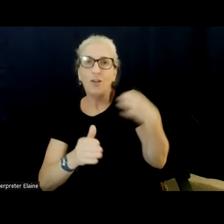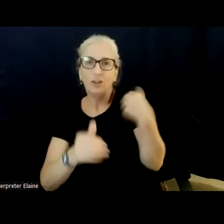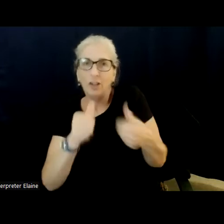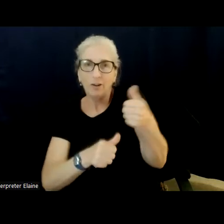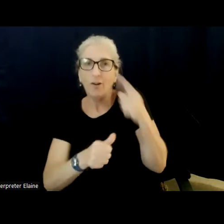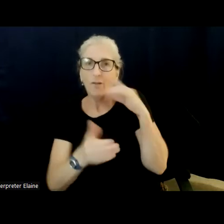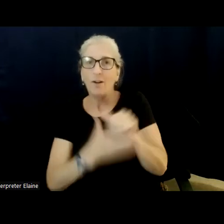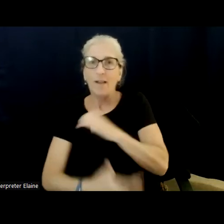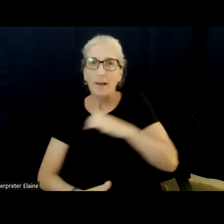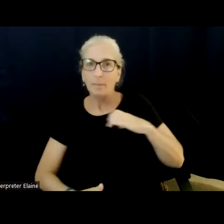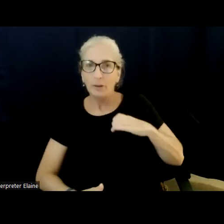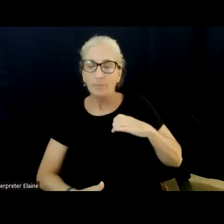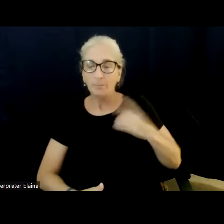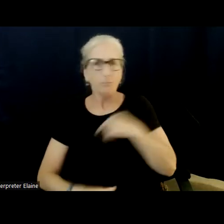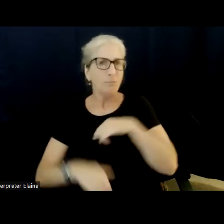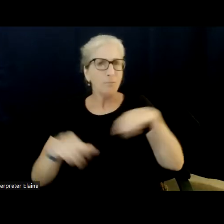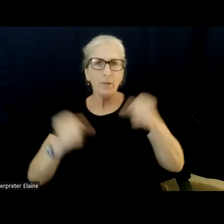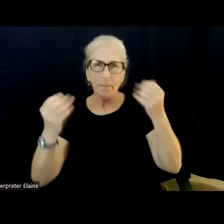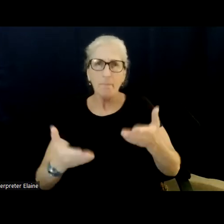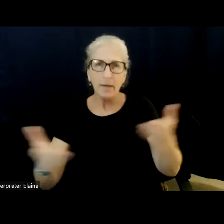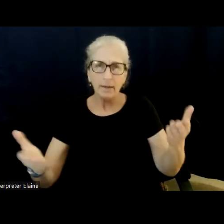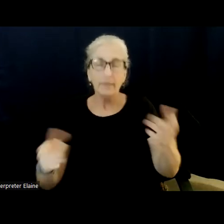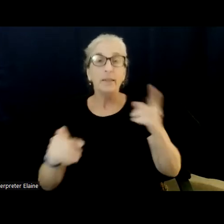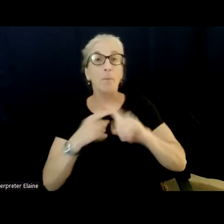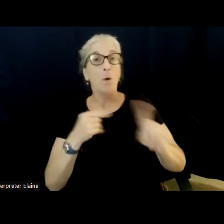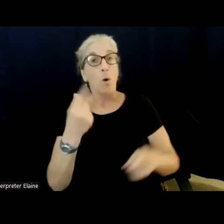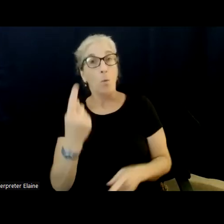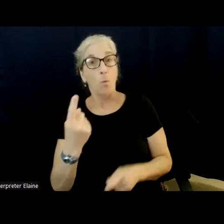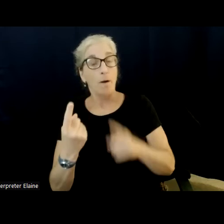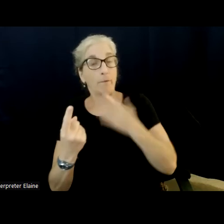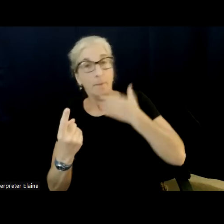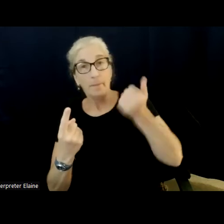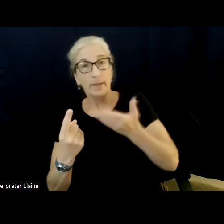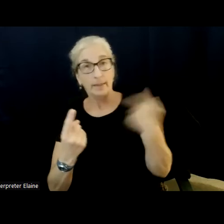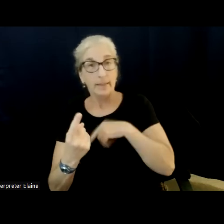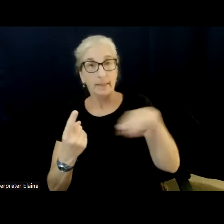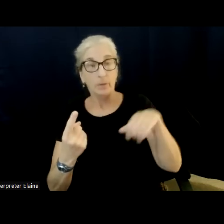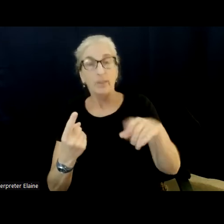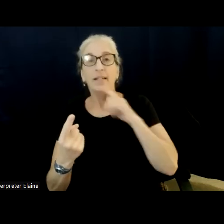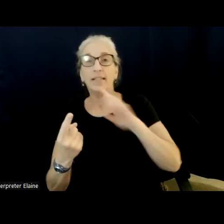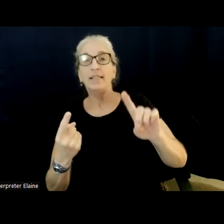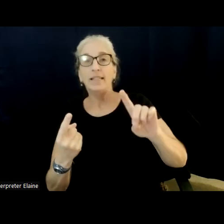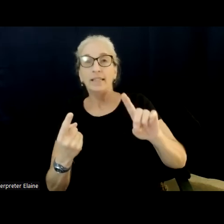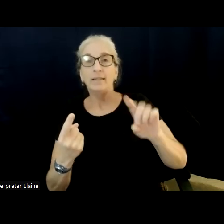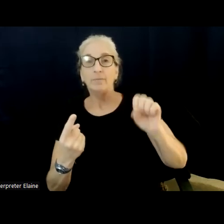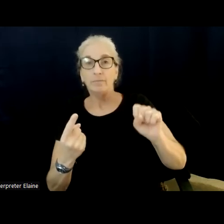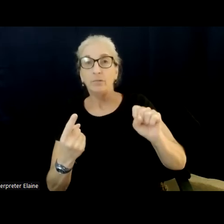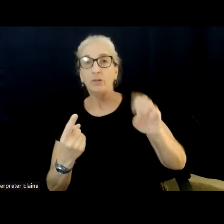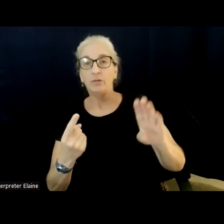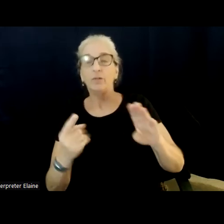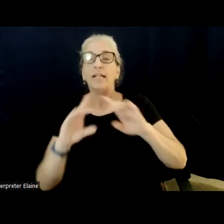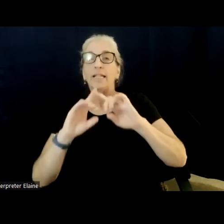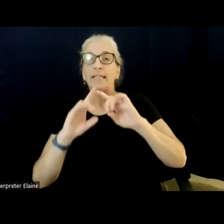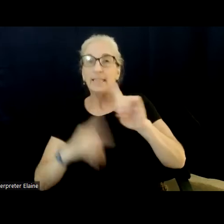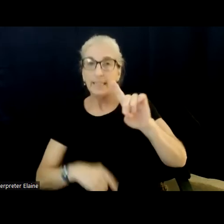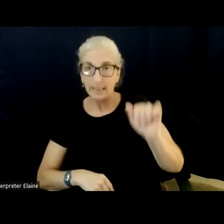the creation of disability service boards. Like the community service boards that serve the mentally ill, the disability service boards serve those